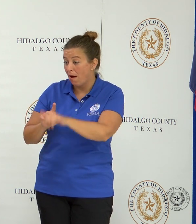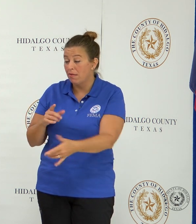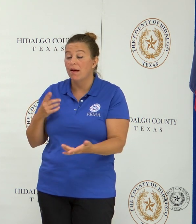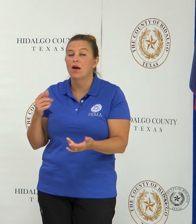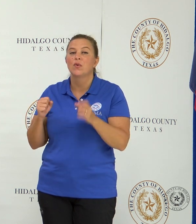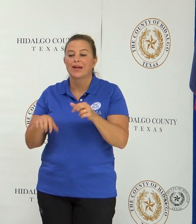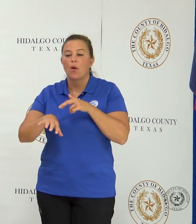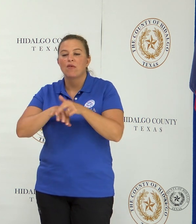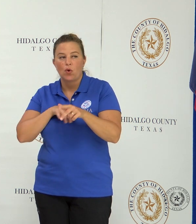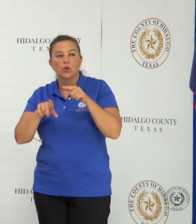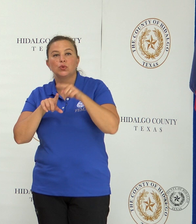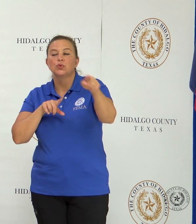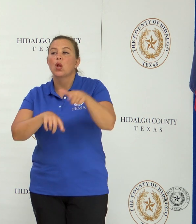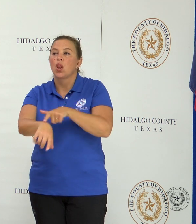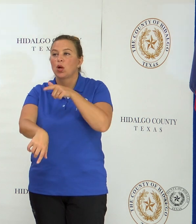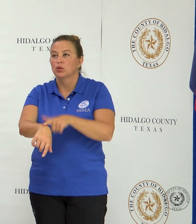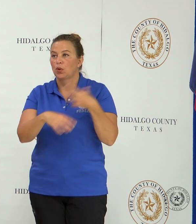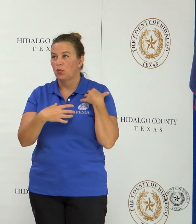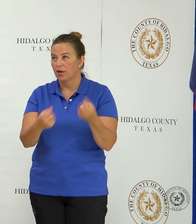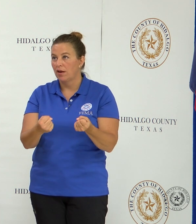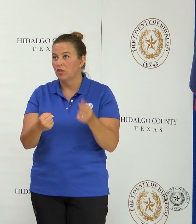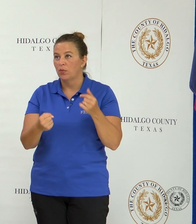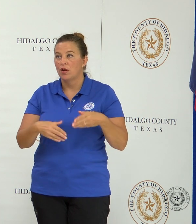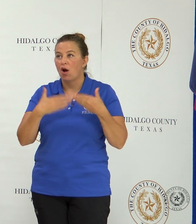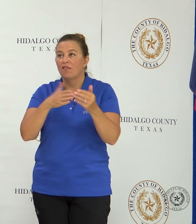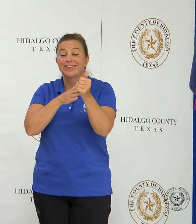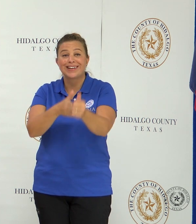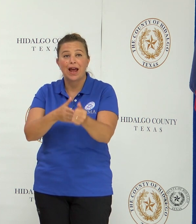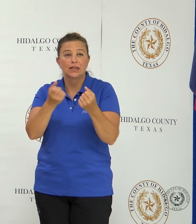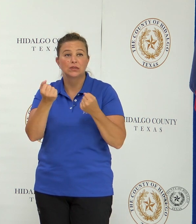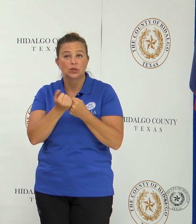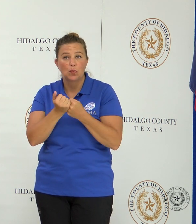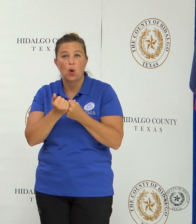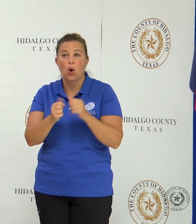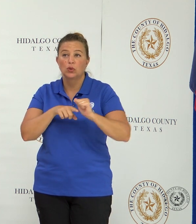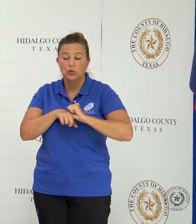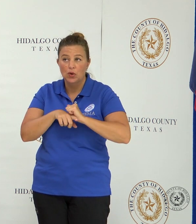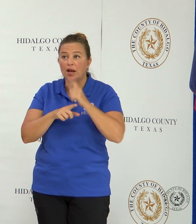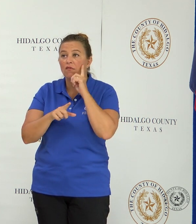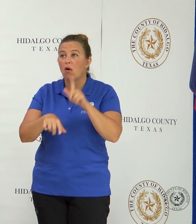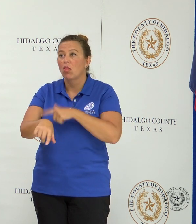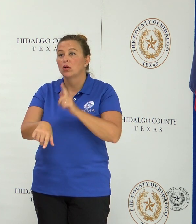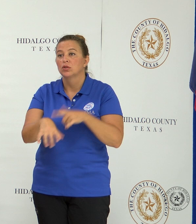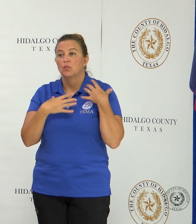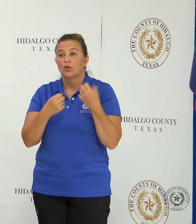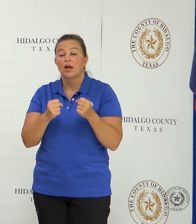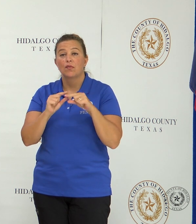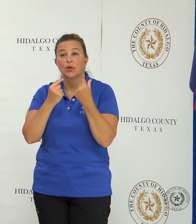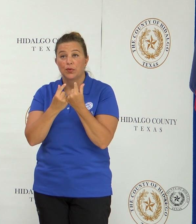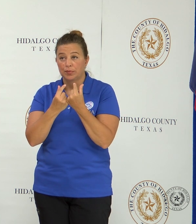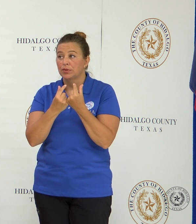can refer them on to long-term recovery. We offer guidance and support and training to long-term recovery groups.